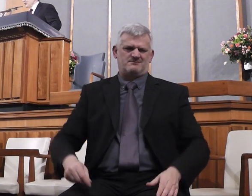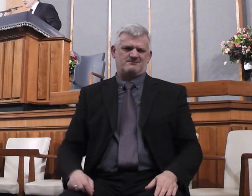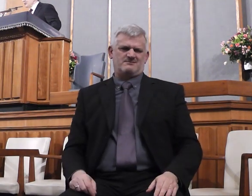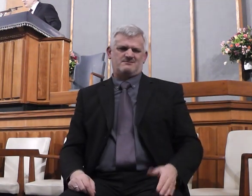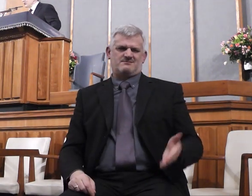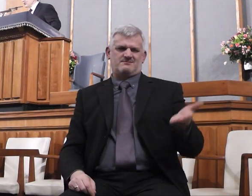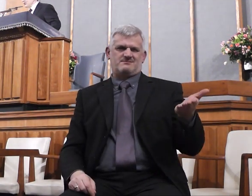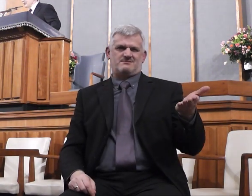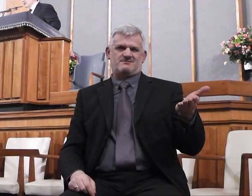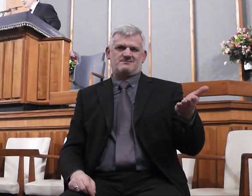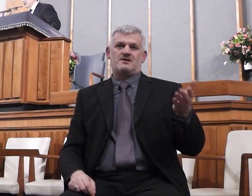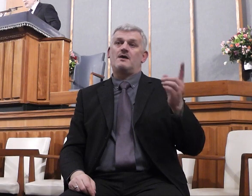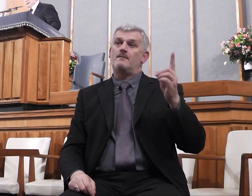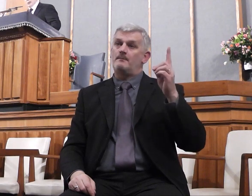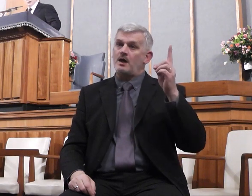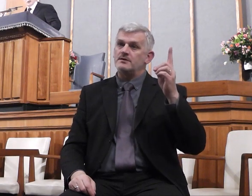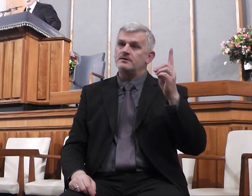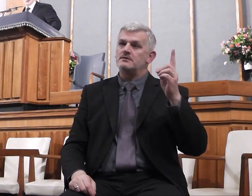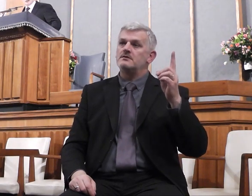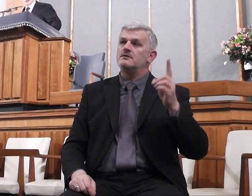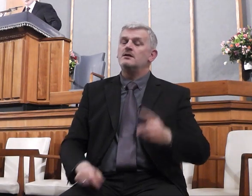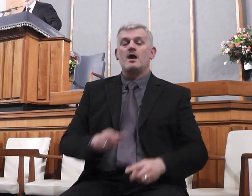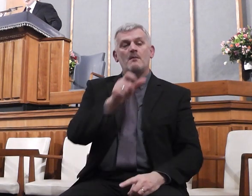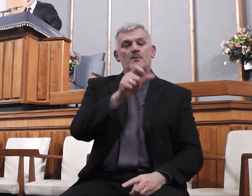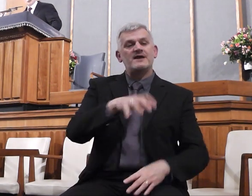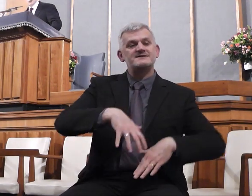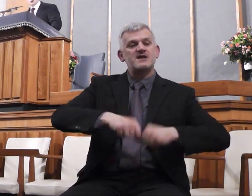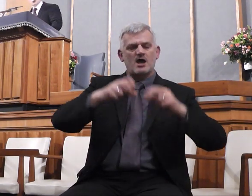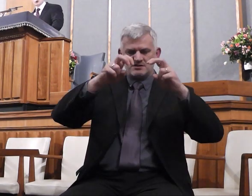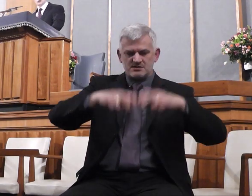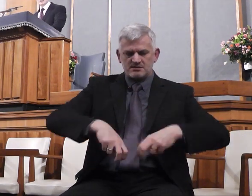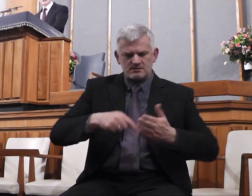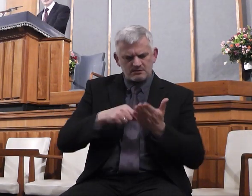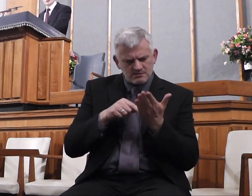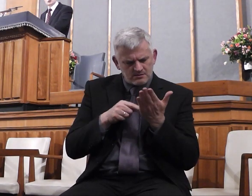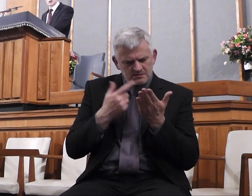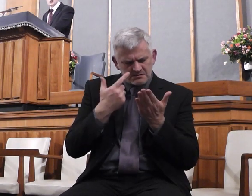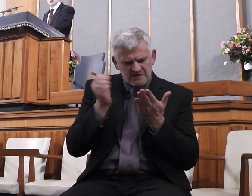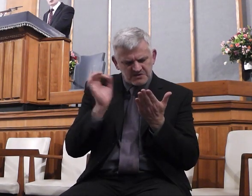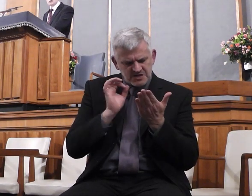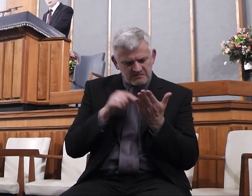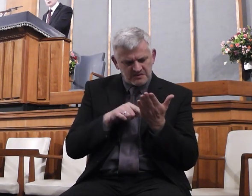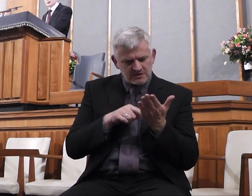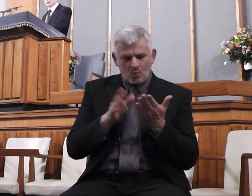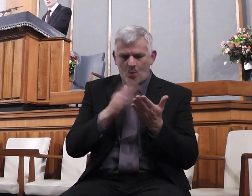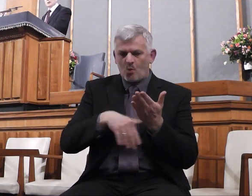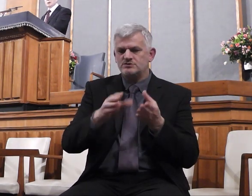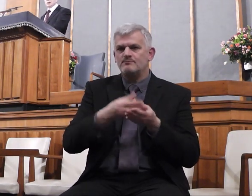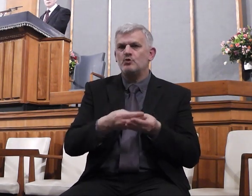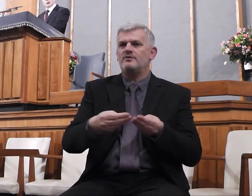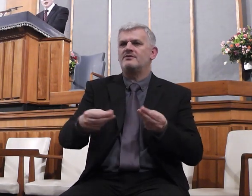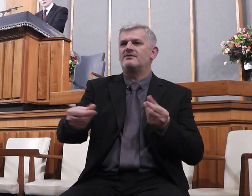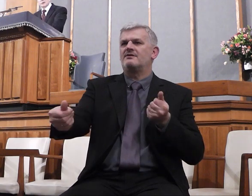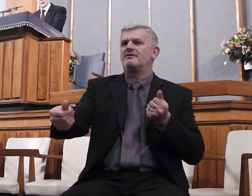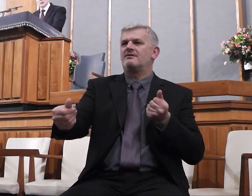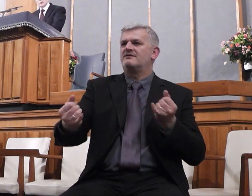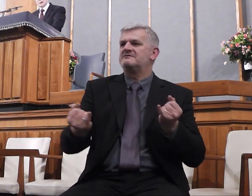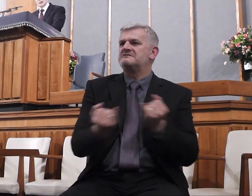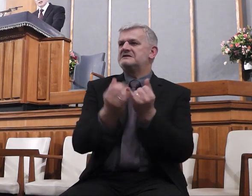comes to study it, there's no such thing as so forth the alleged discrepancies of the Bible fade away